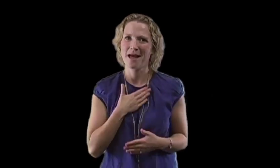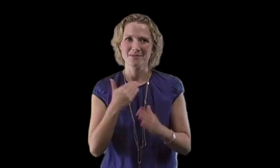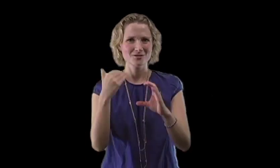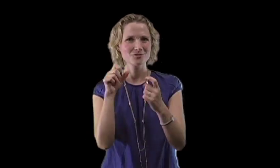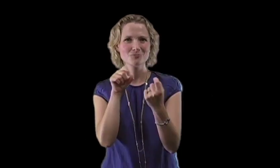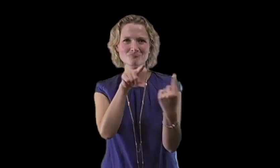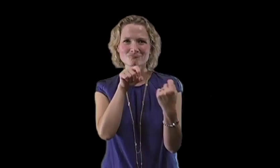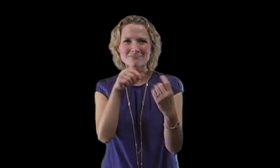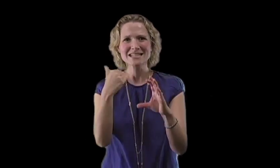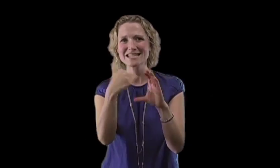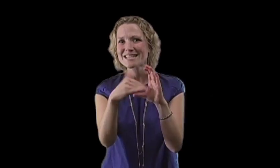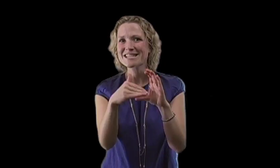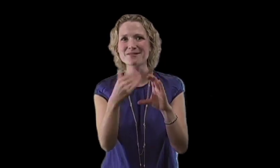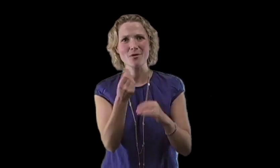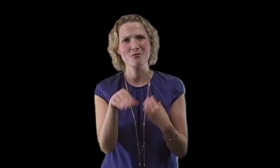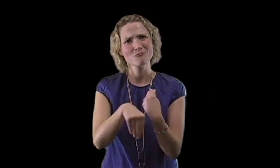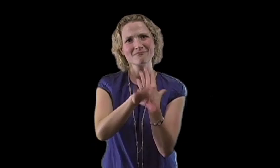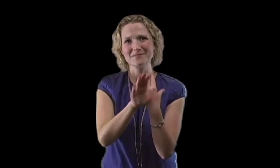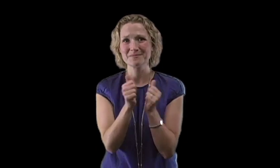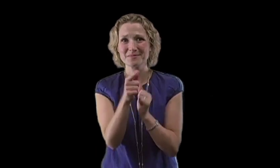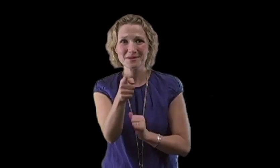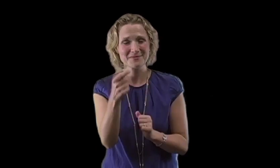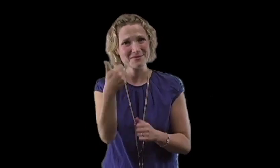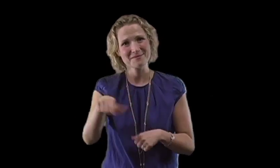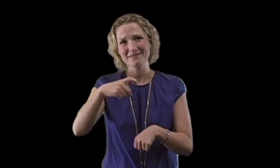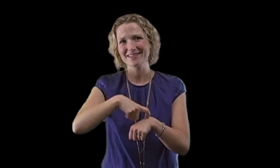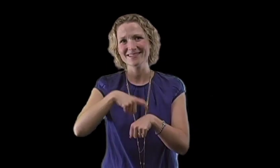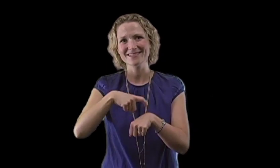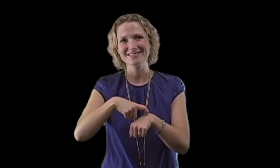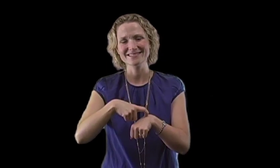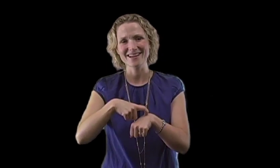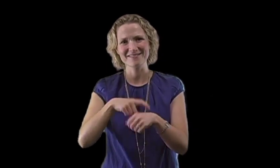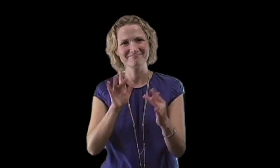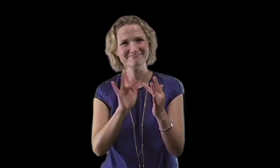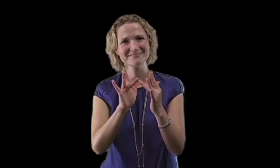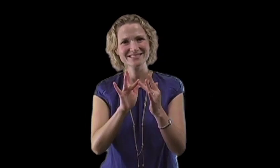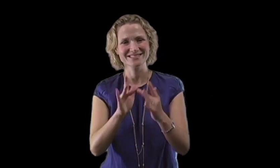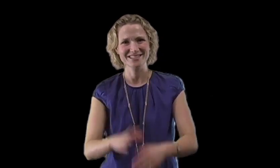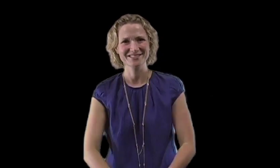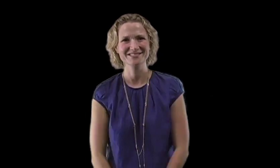with you be in touch through email or also video phone anytime be in touch